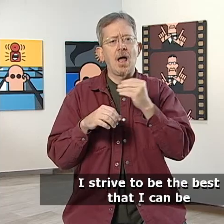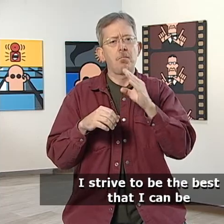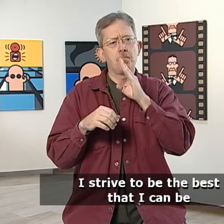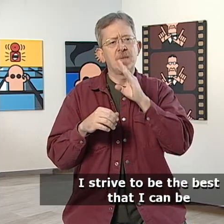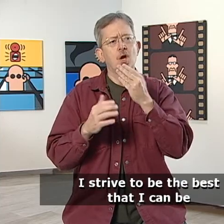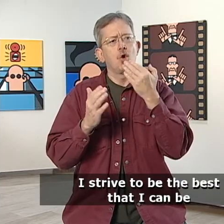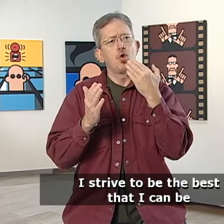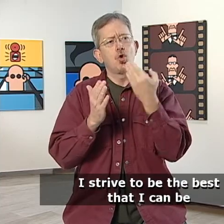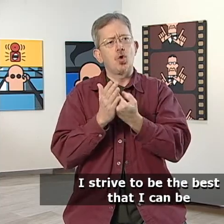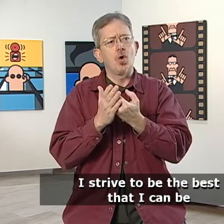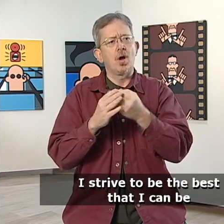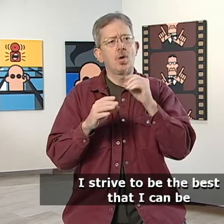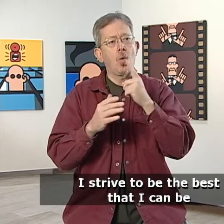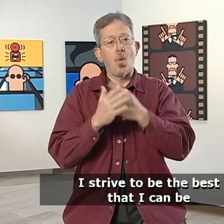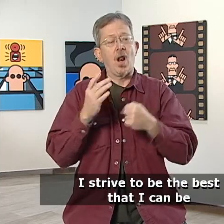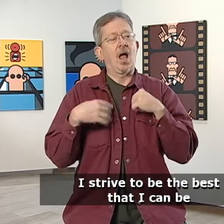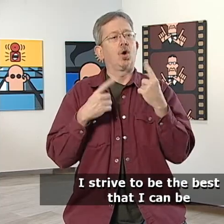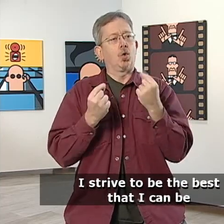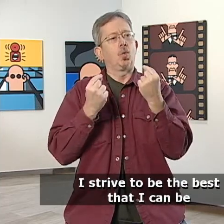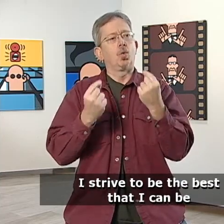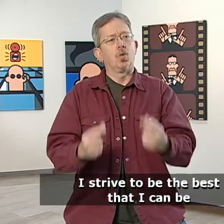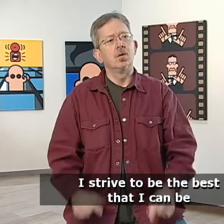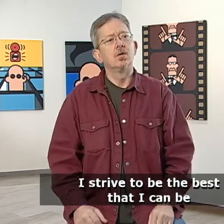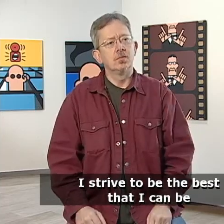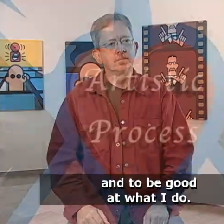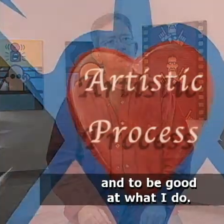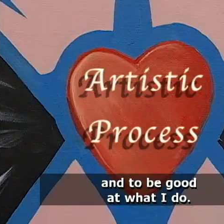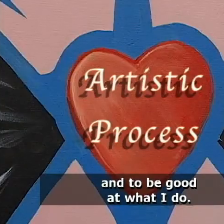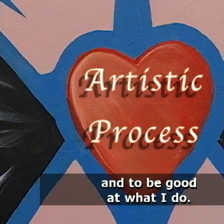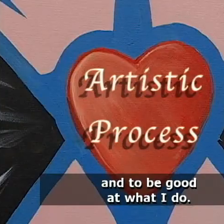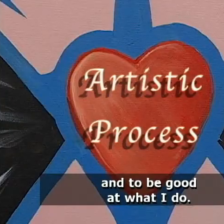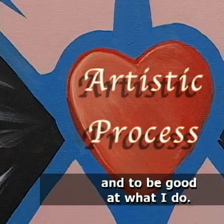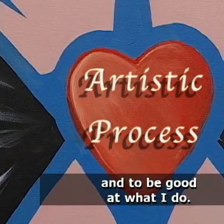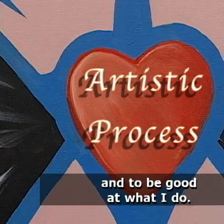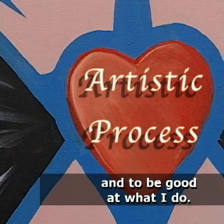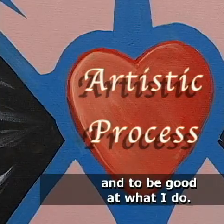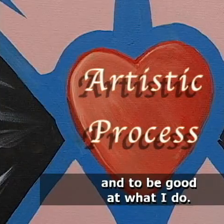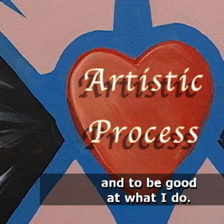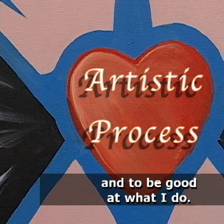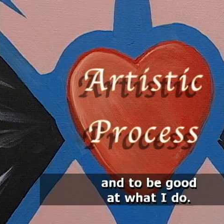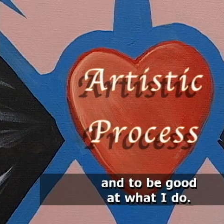I strive to be the best that I can be, and to be good at what I do.